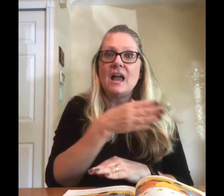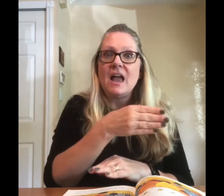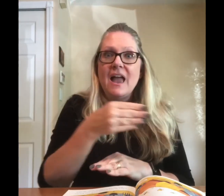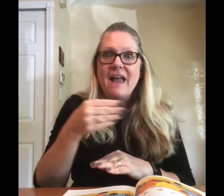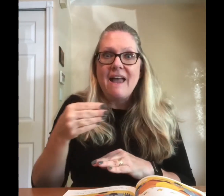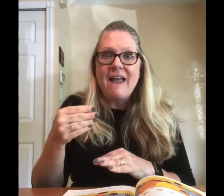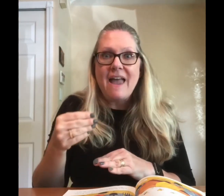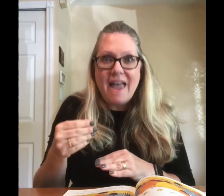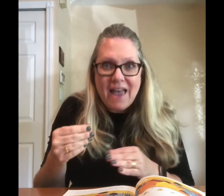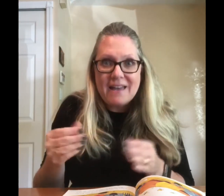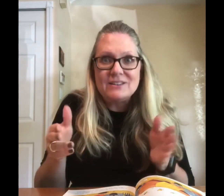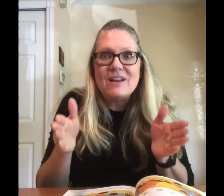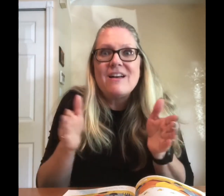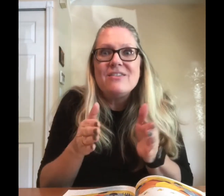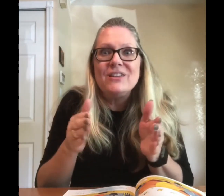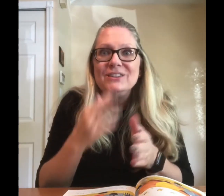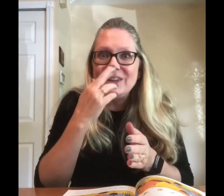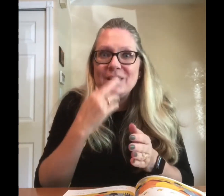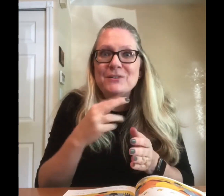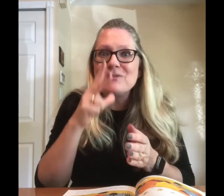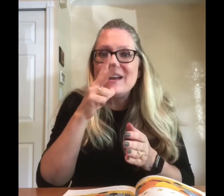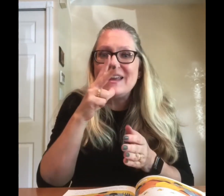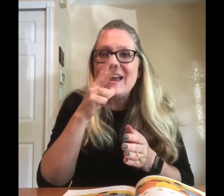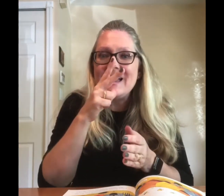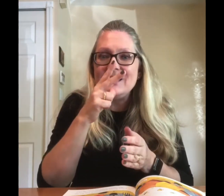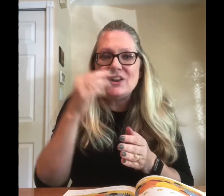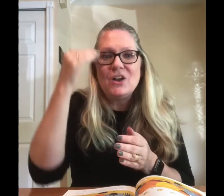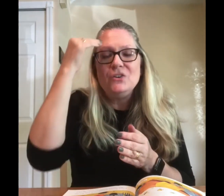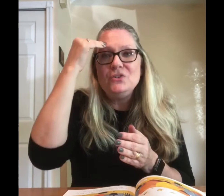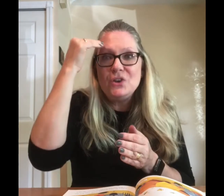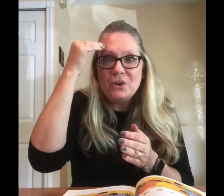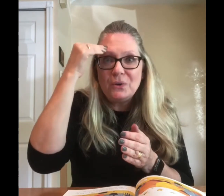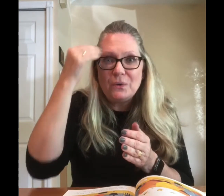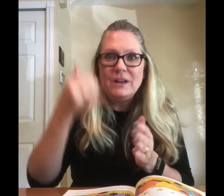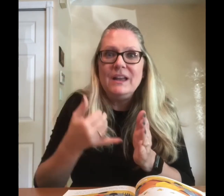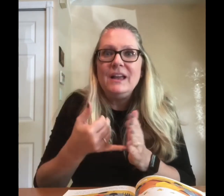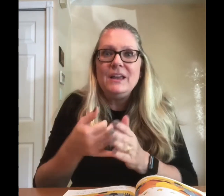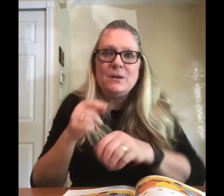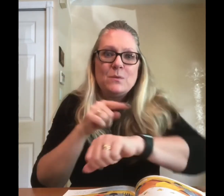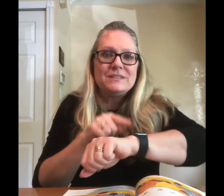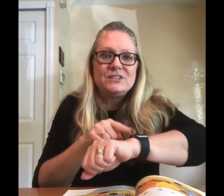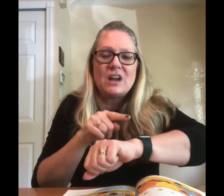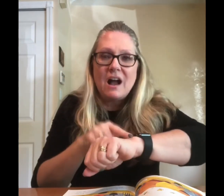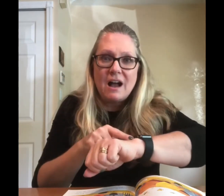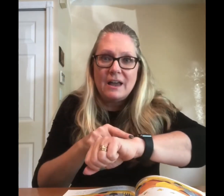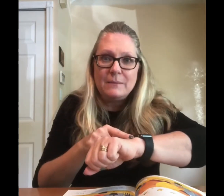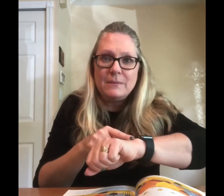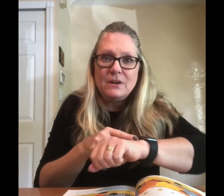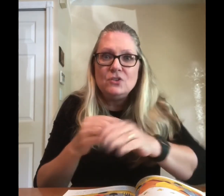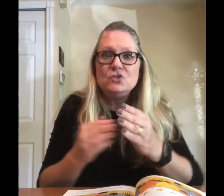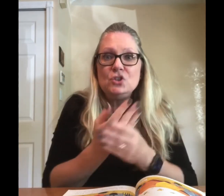And the Little Red Hen knew it was time to